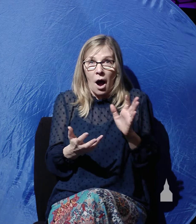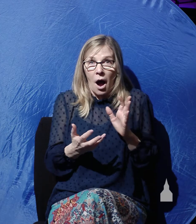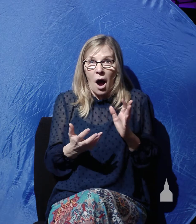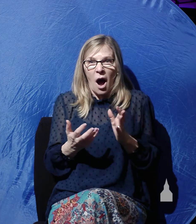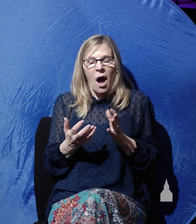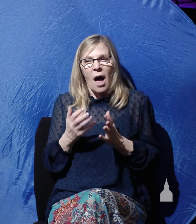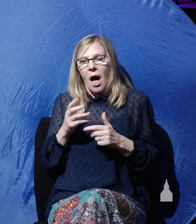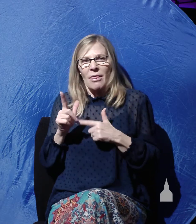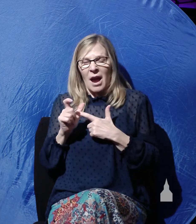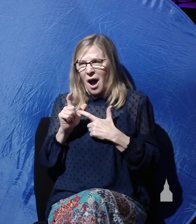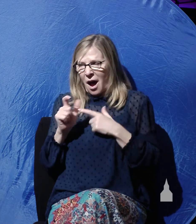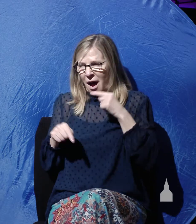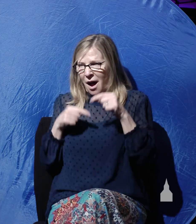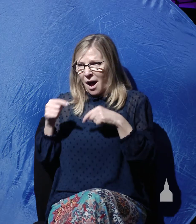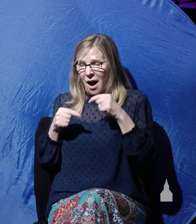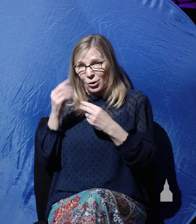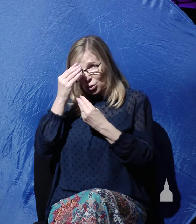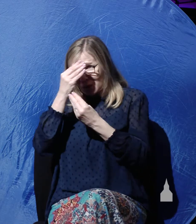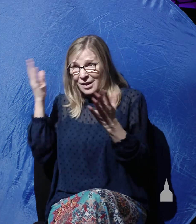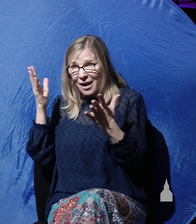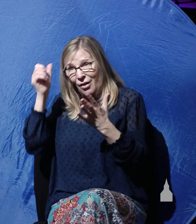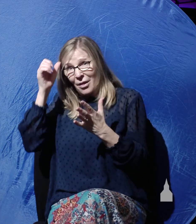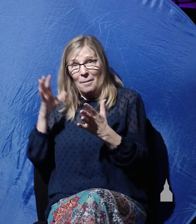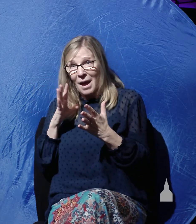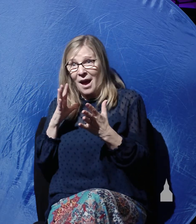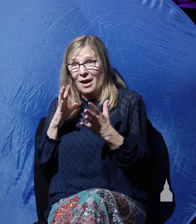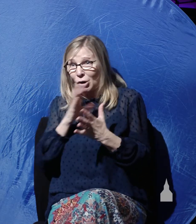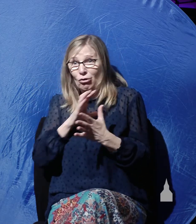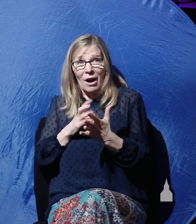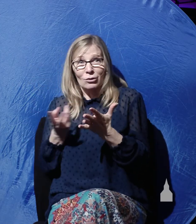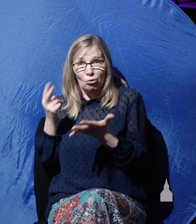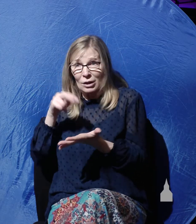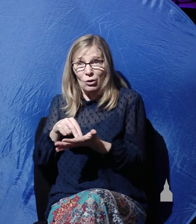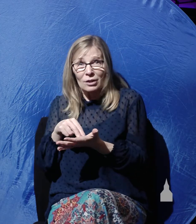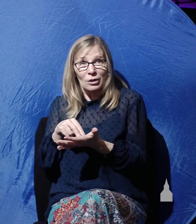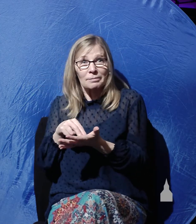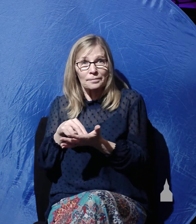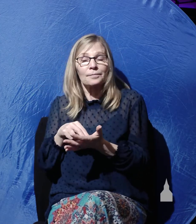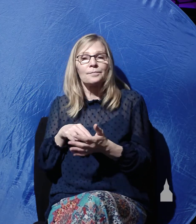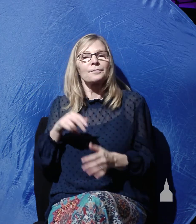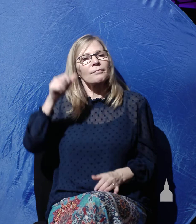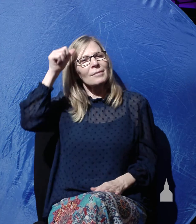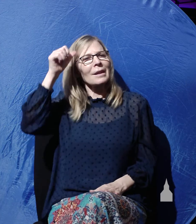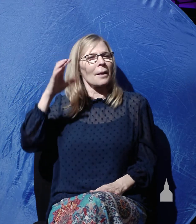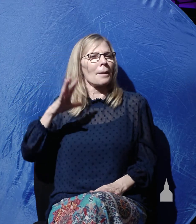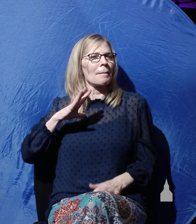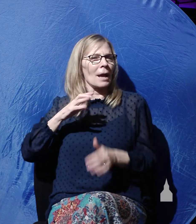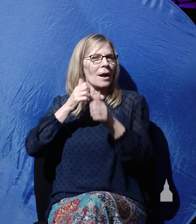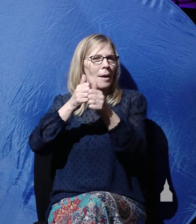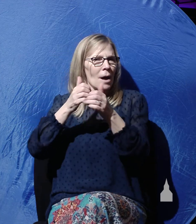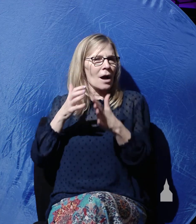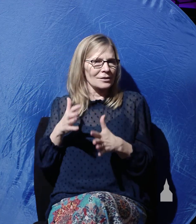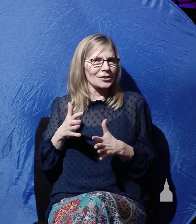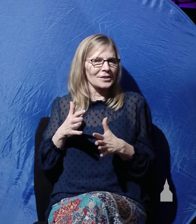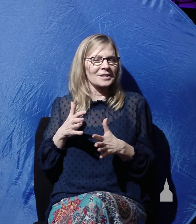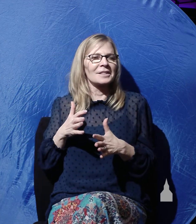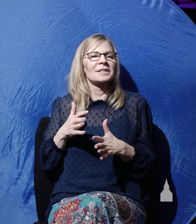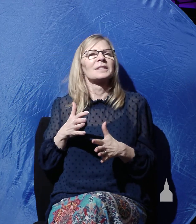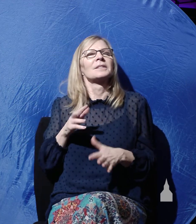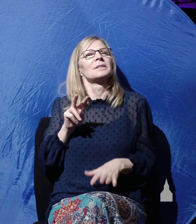as they ran to tell the men about Christ's resurrection. And these men, being the apostles, the men they went and told, they've written down,